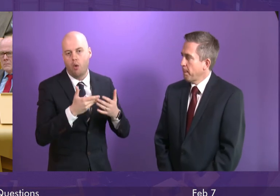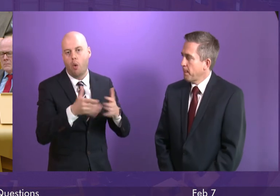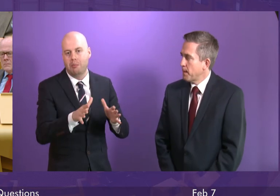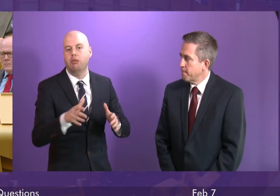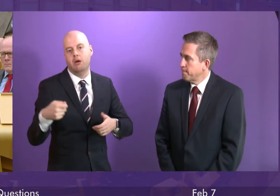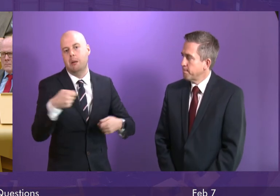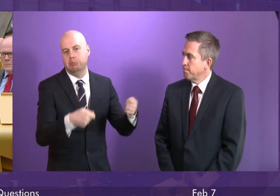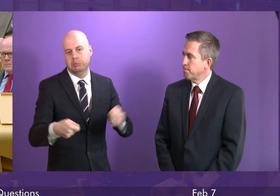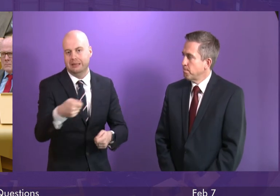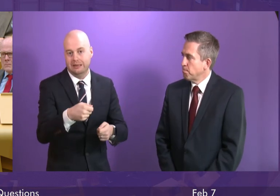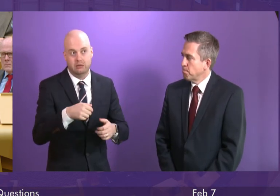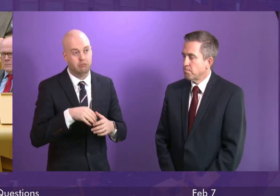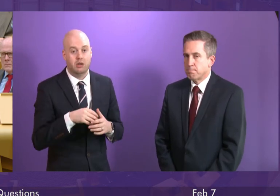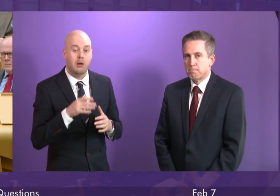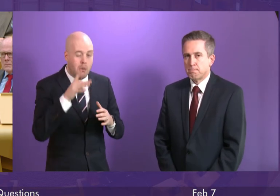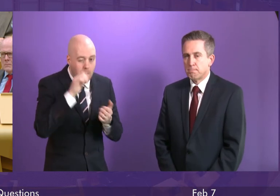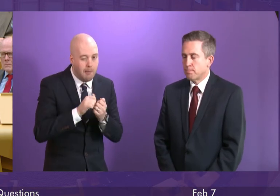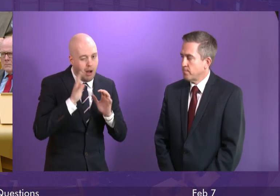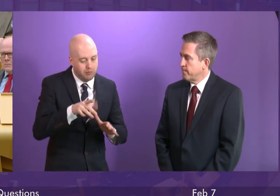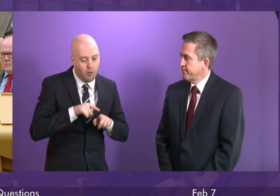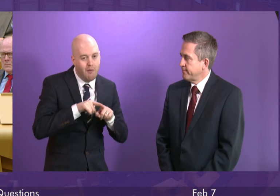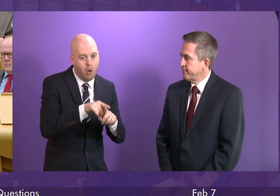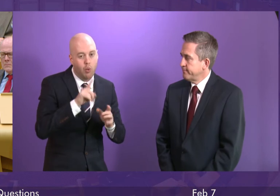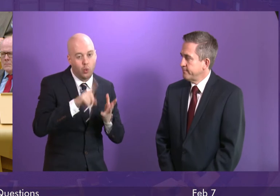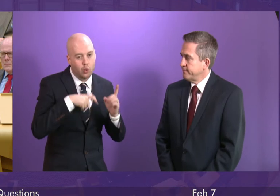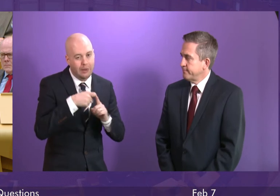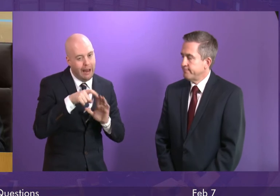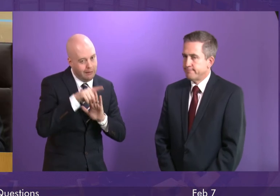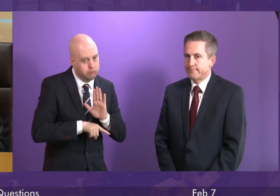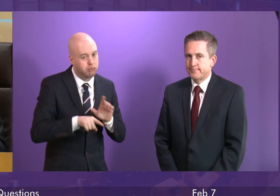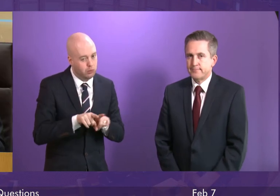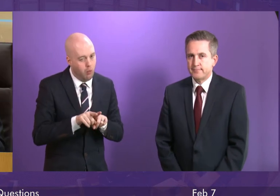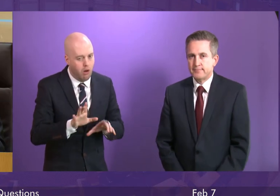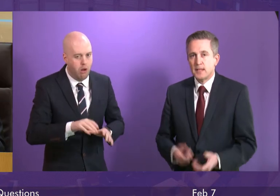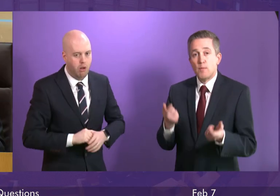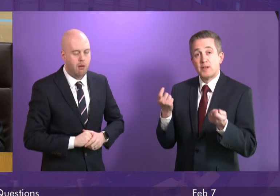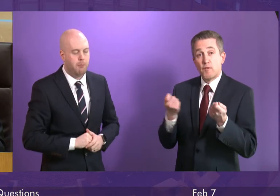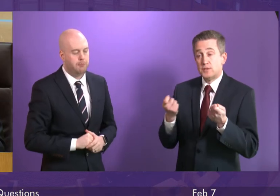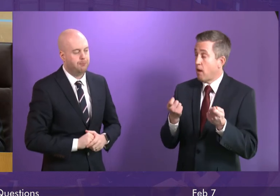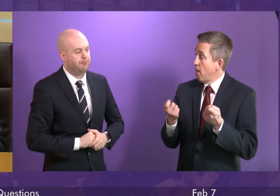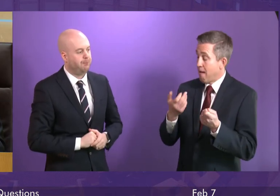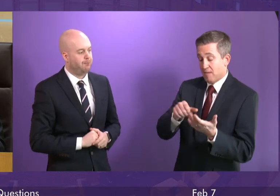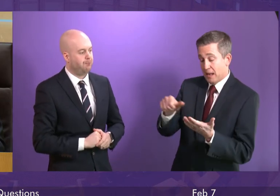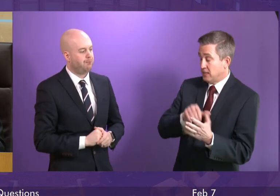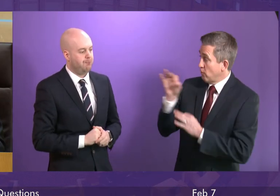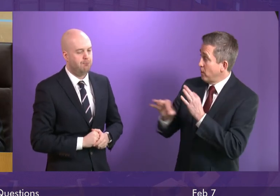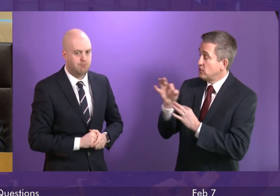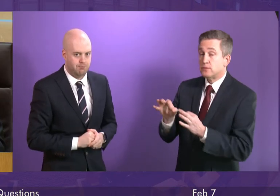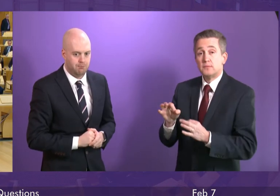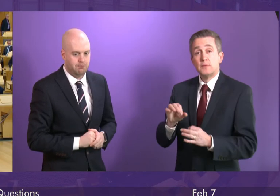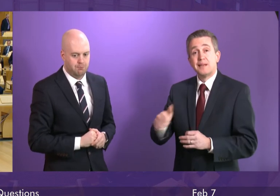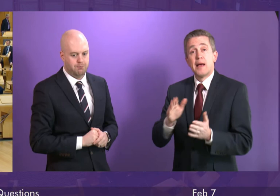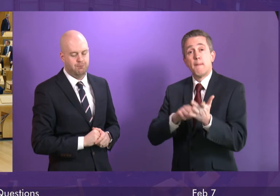the context of the existing United Kingdom legislation within which we have to operate. We have some further supplementaries. first one, Mike Rumbles.